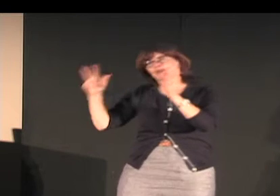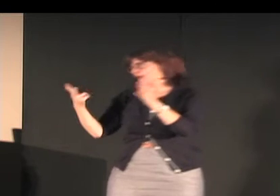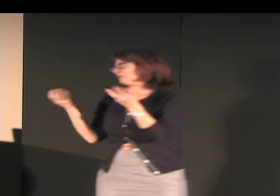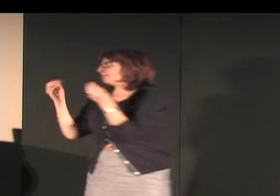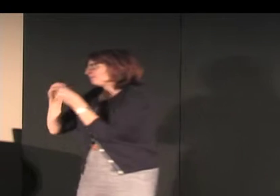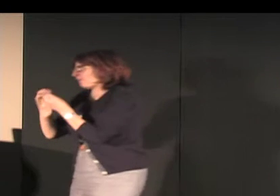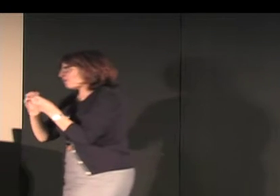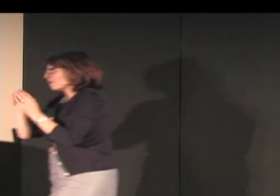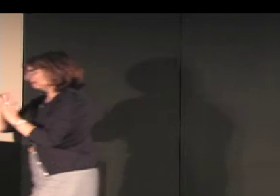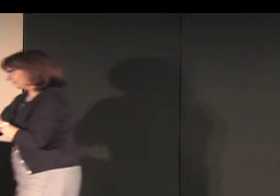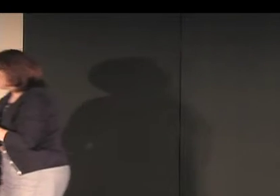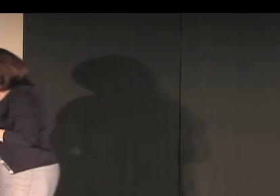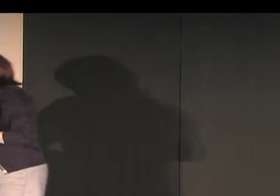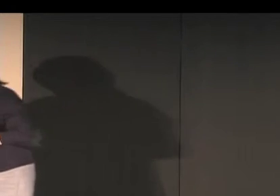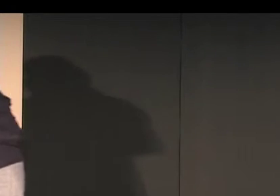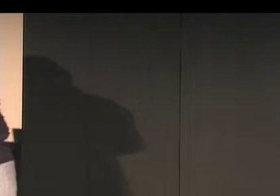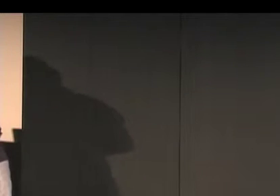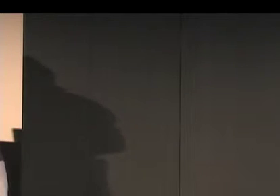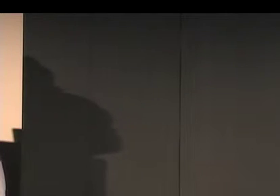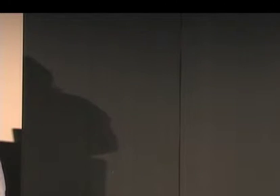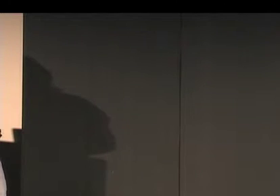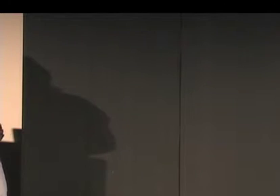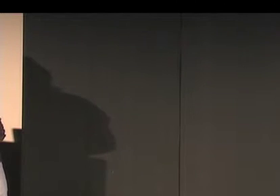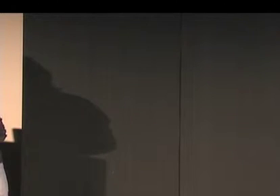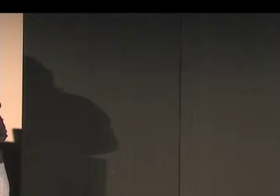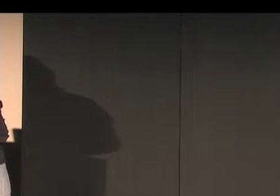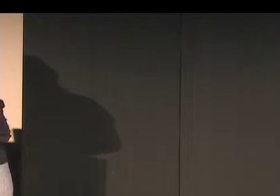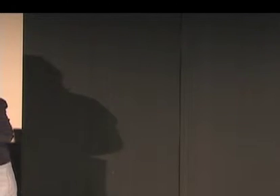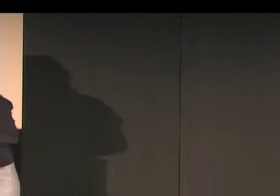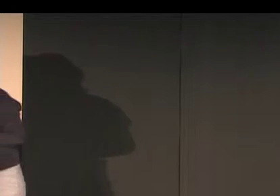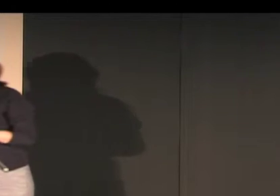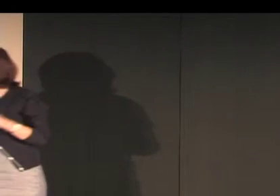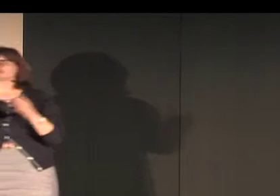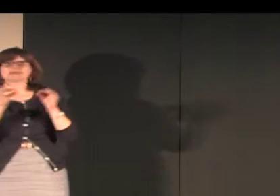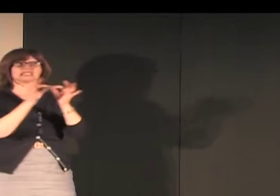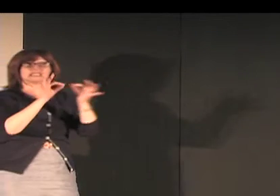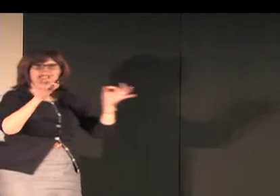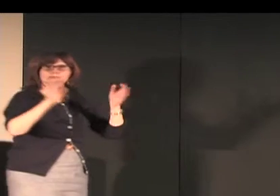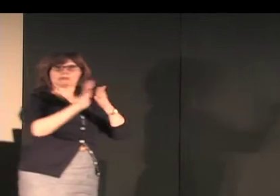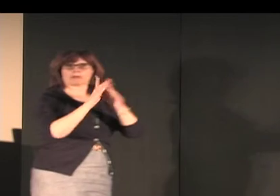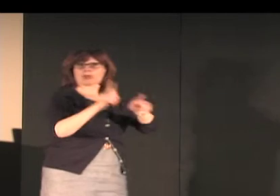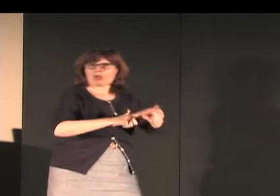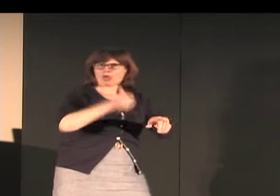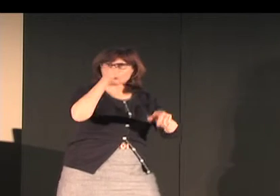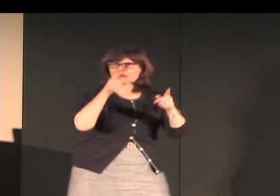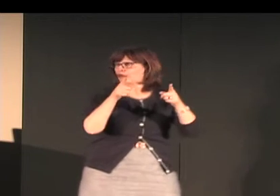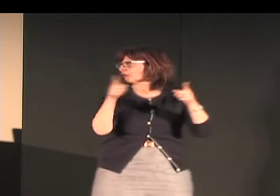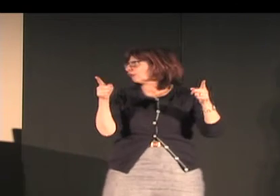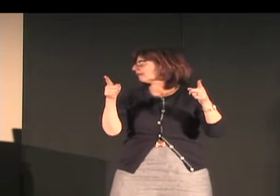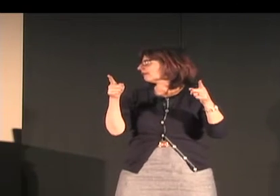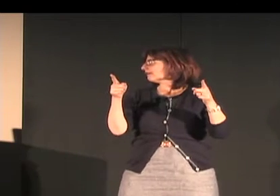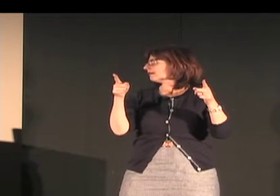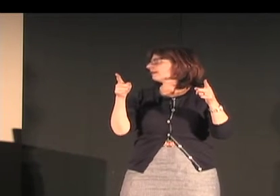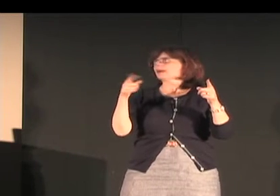but in the second and third generation of ABSL users the sentences are longer